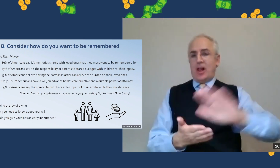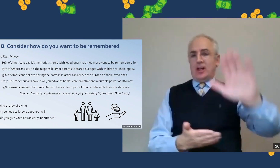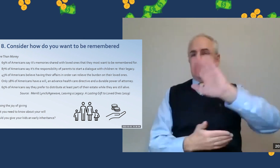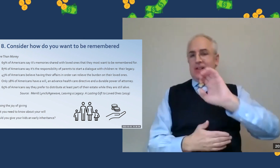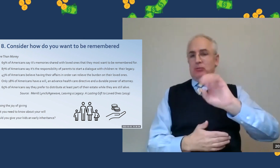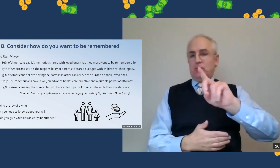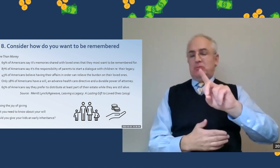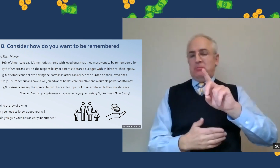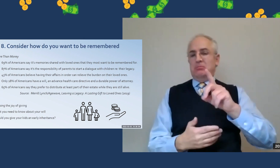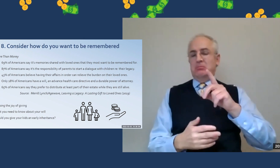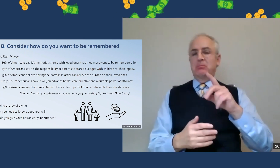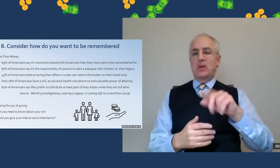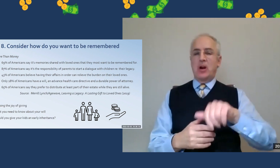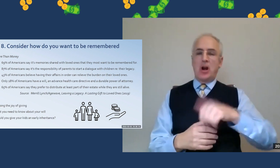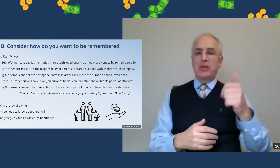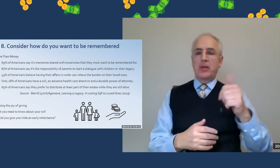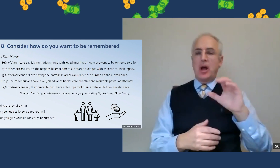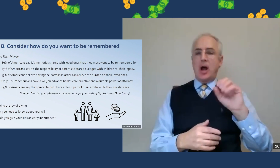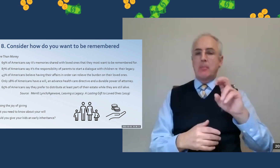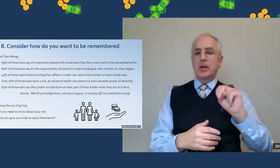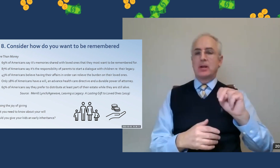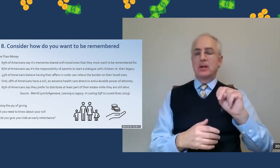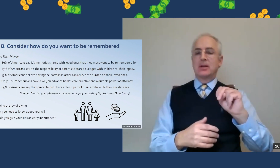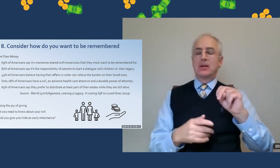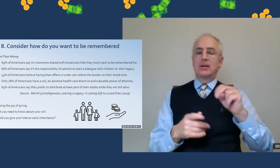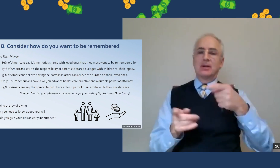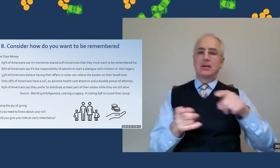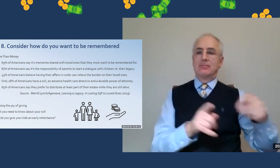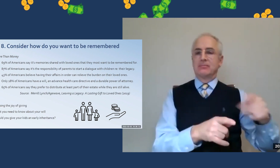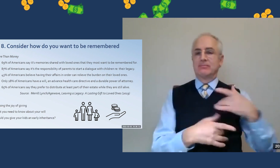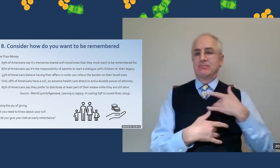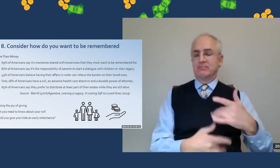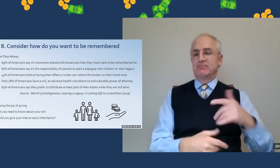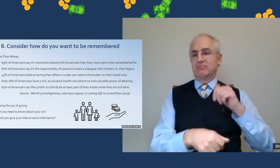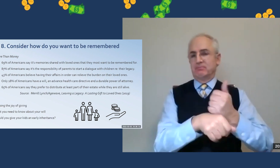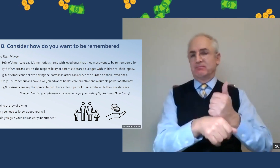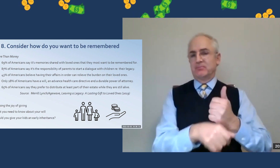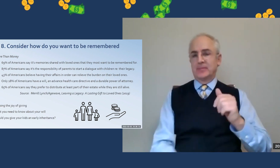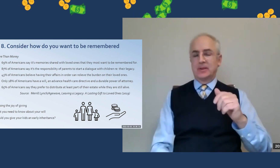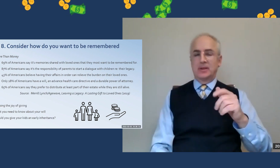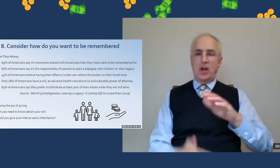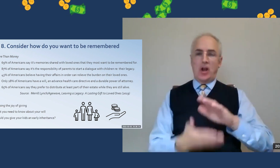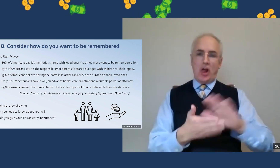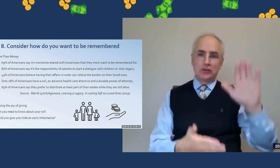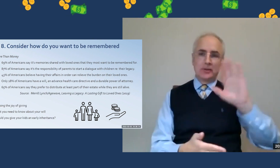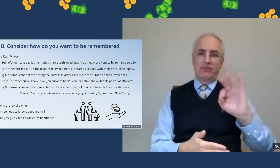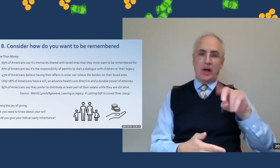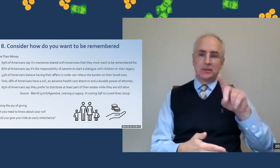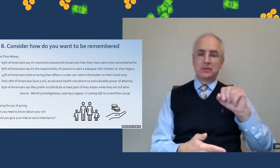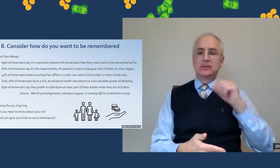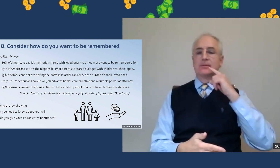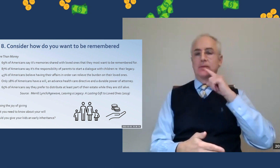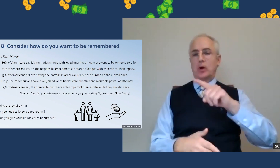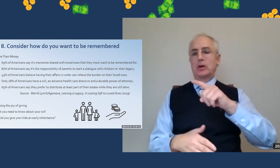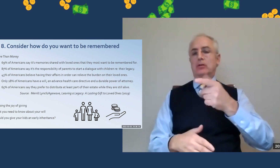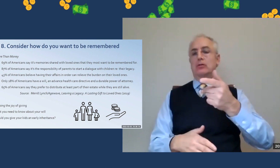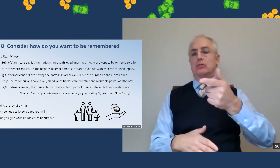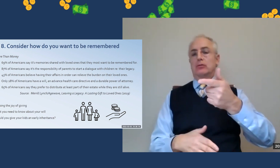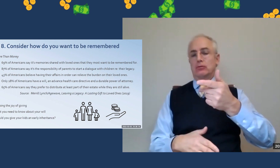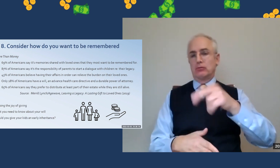money to help them go to college. That's another common thing that takes place. College